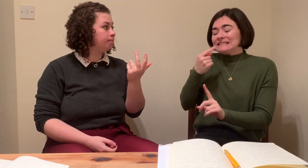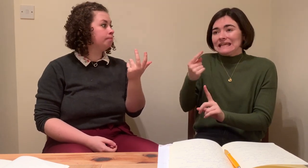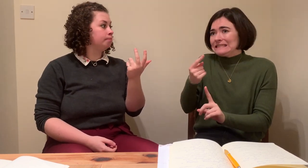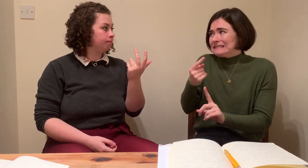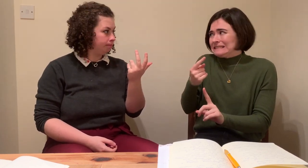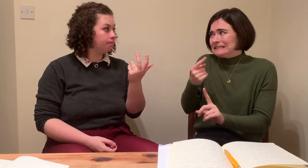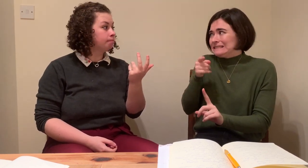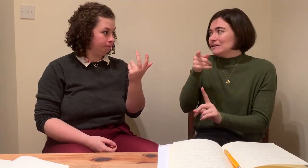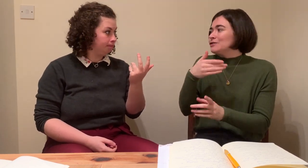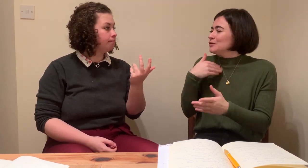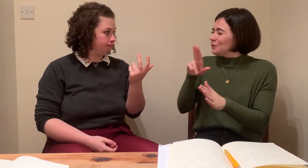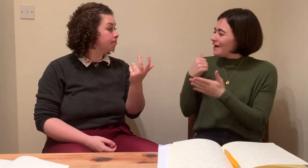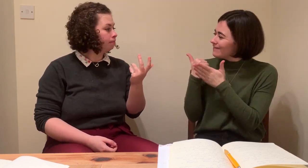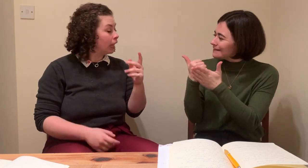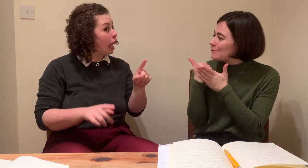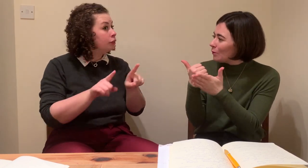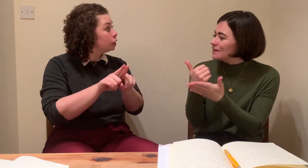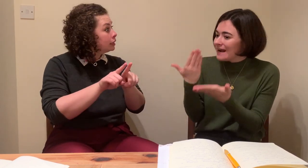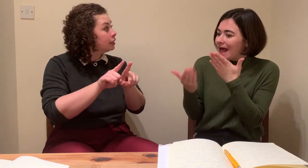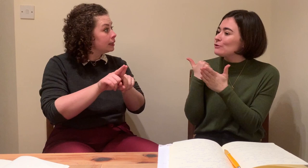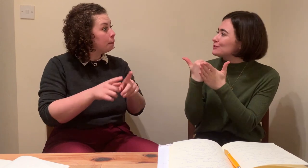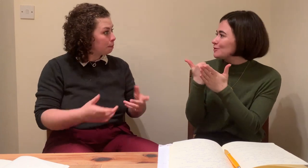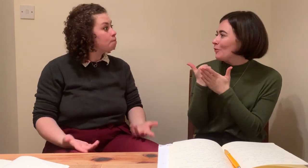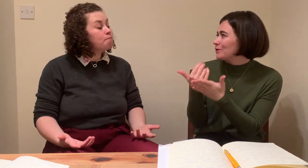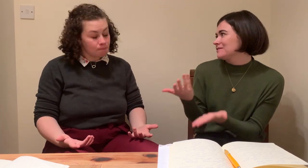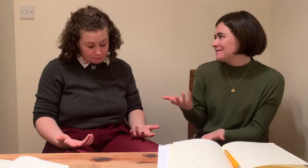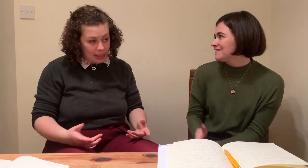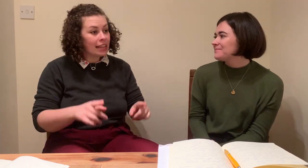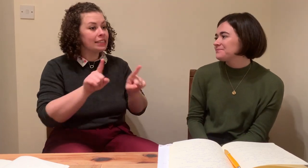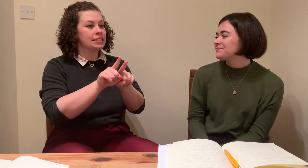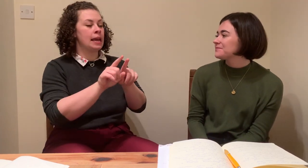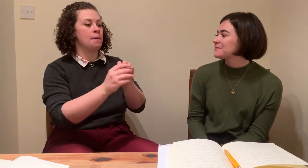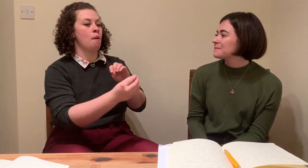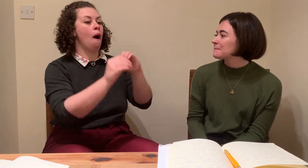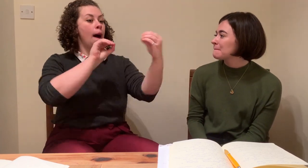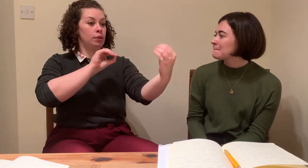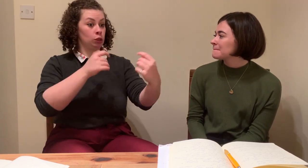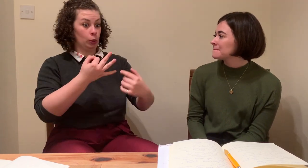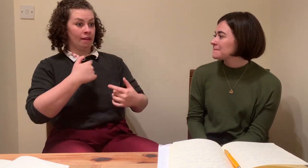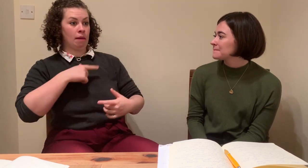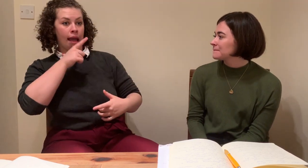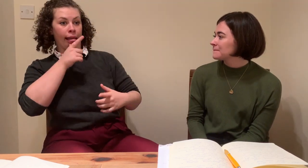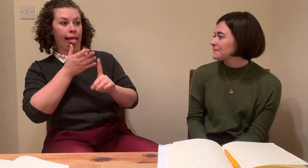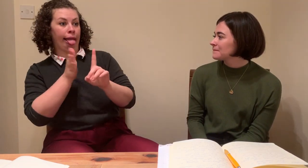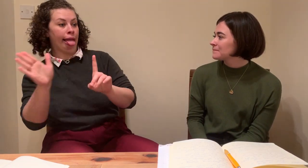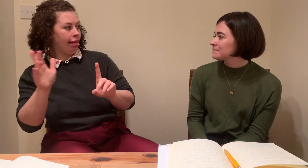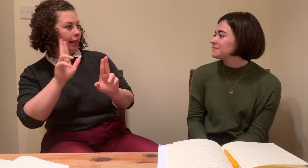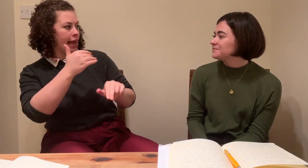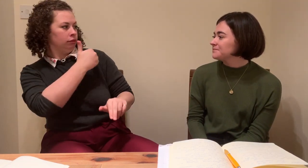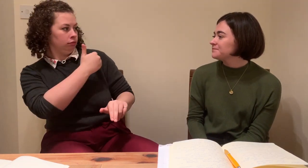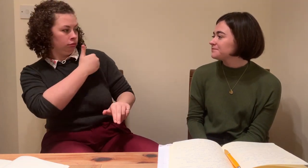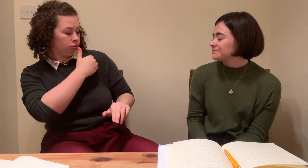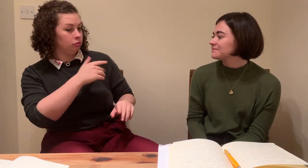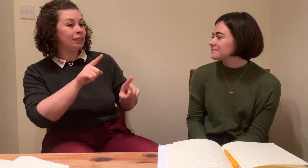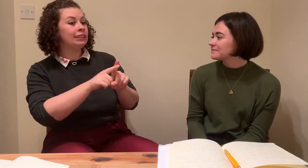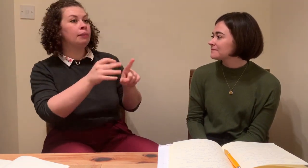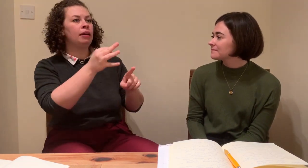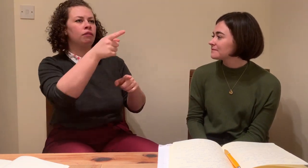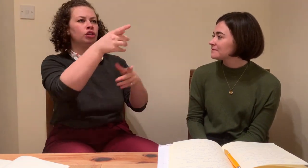And she's like, no, come directly to me. You know, it was just beautiful. Yeah, but that's because the trust was there. You you had the fundamental trust was there. We trusted each